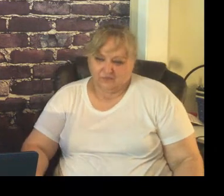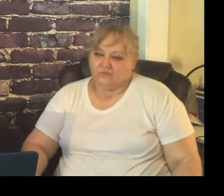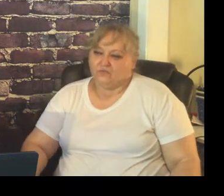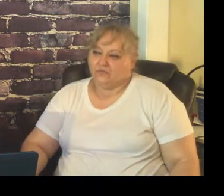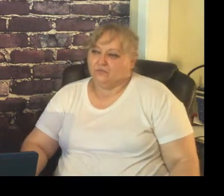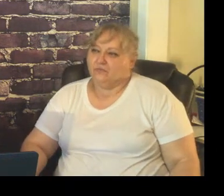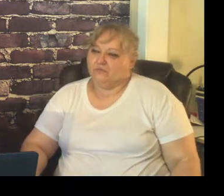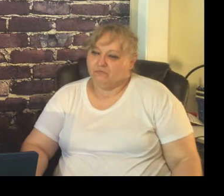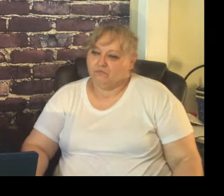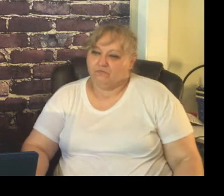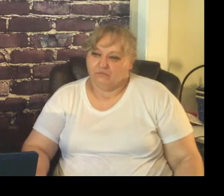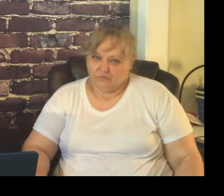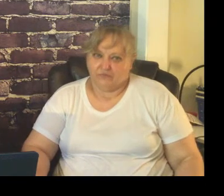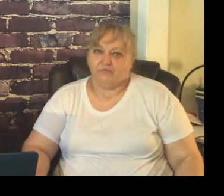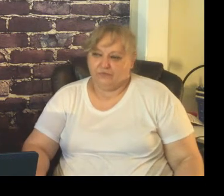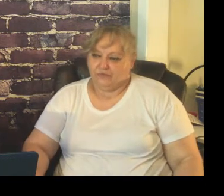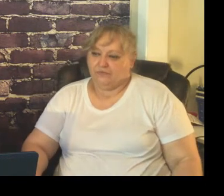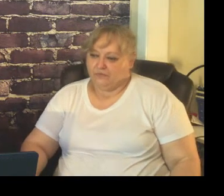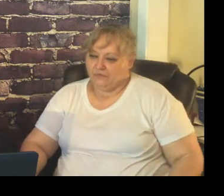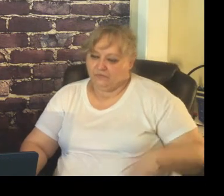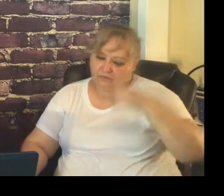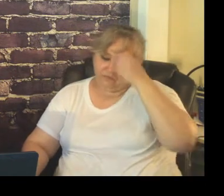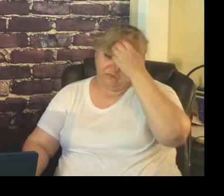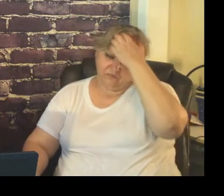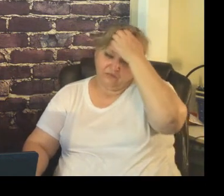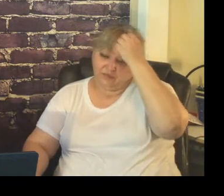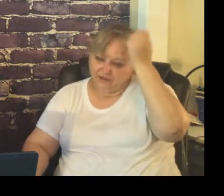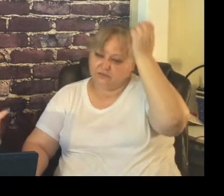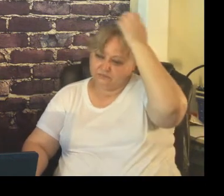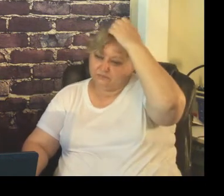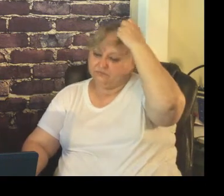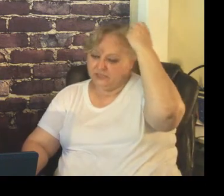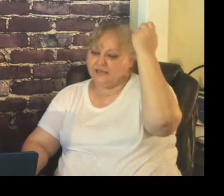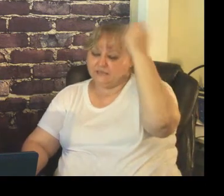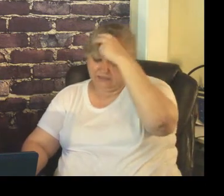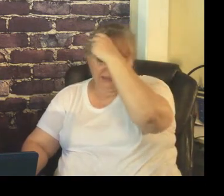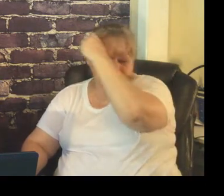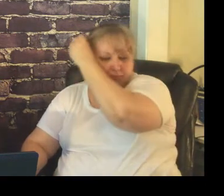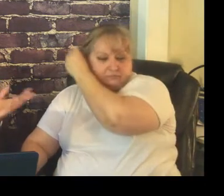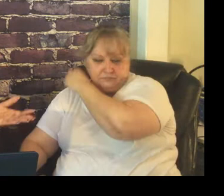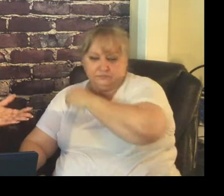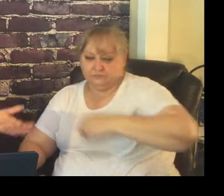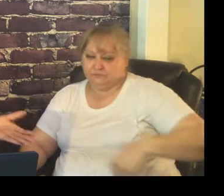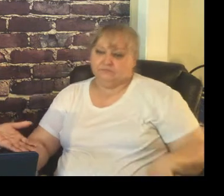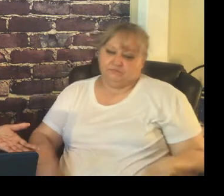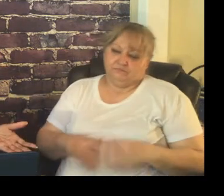from the very beginning I'm going to train my students to let them know